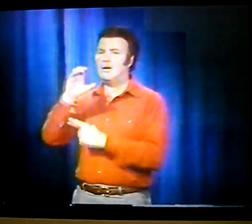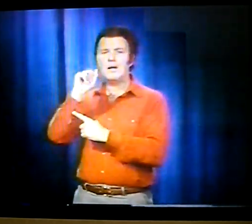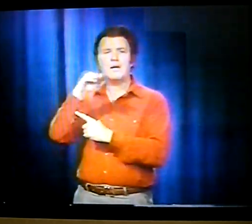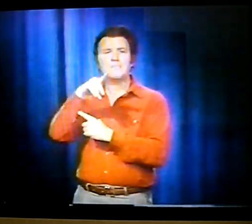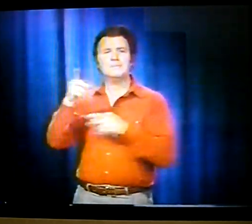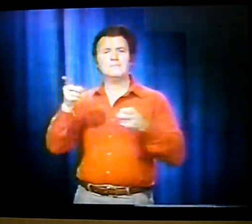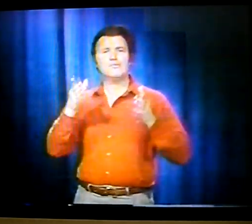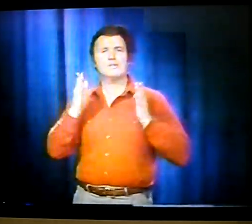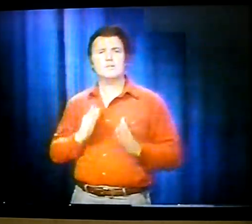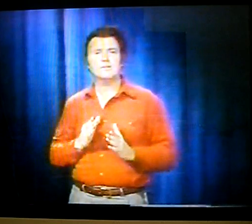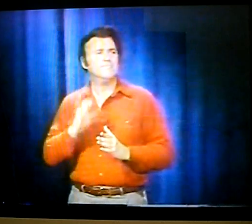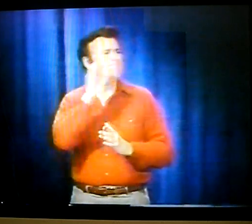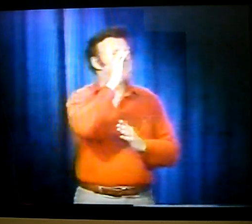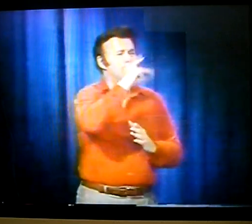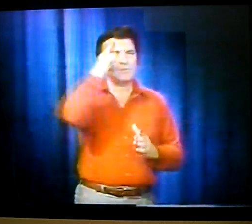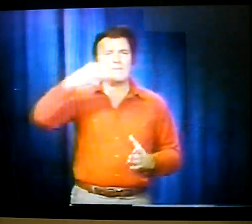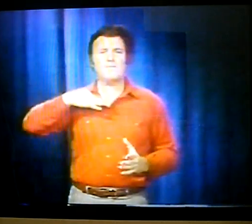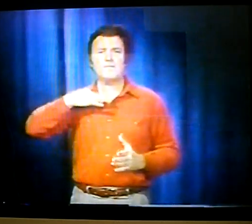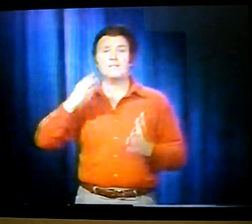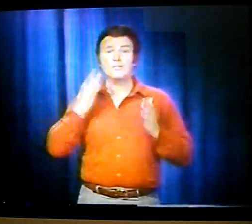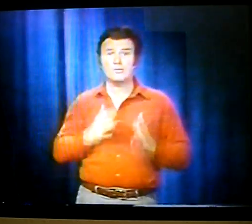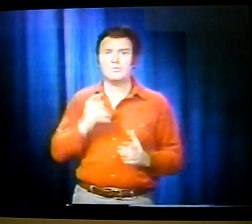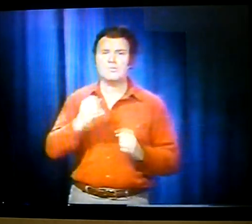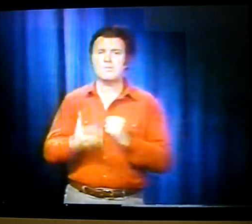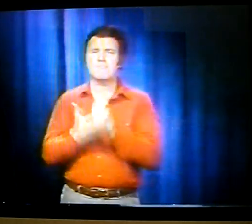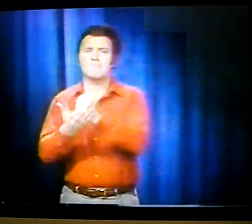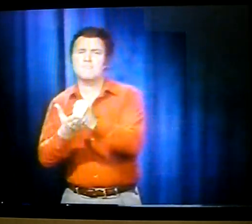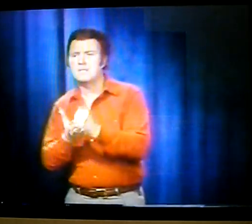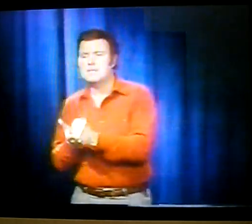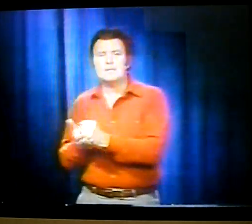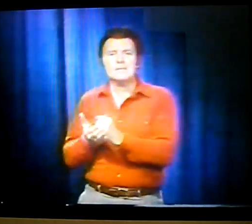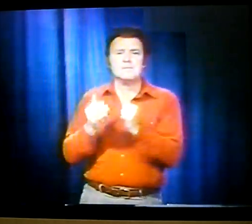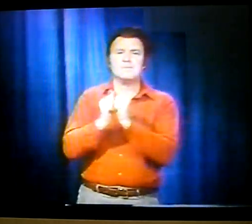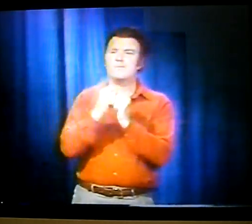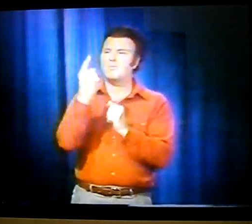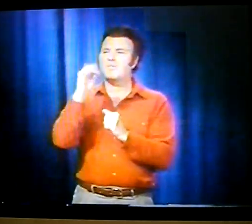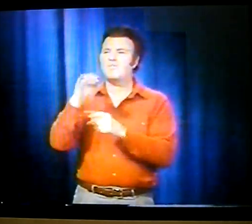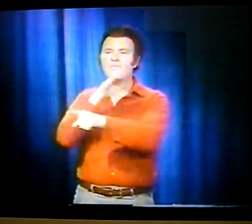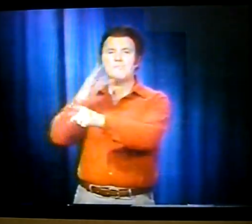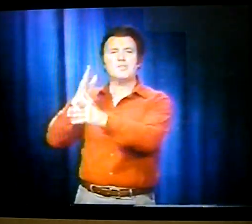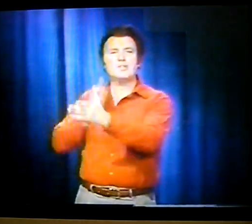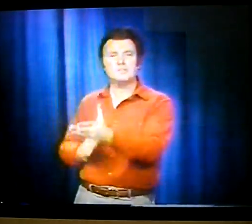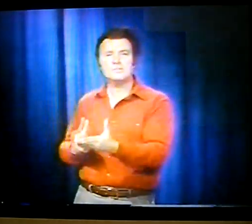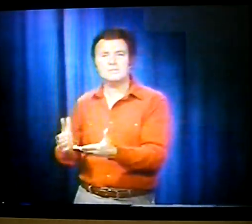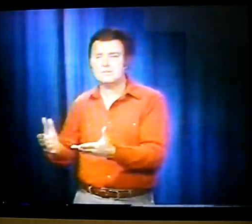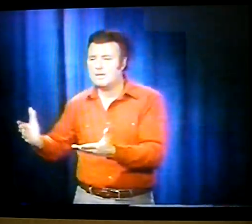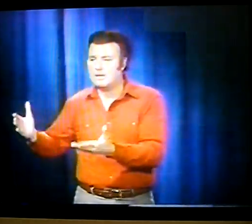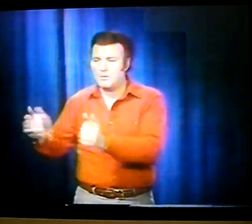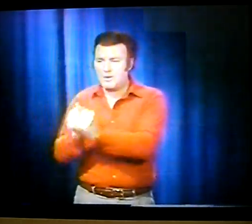And on the last day, the camp advisor was looking for volunteers to help a farmer